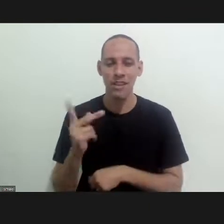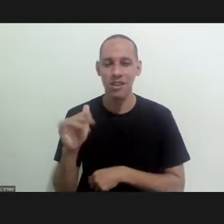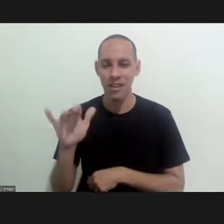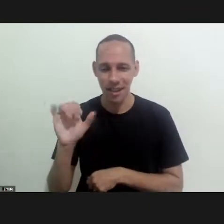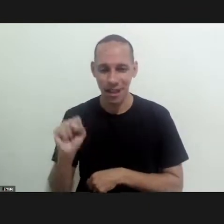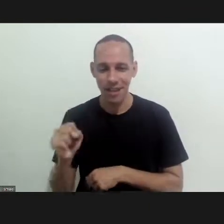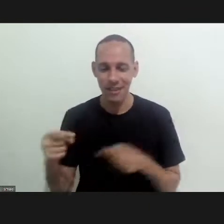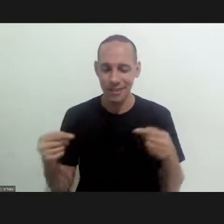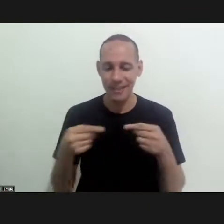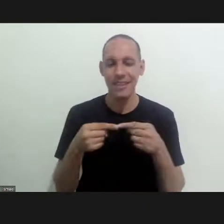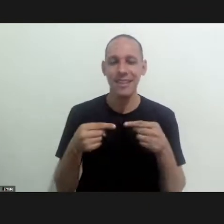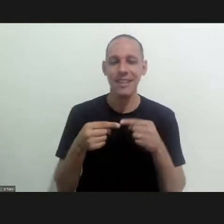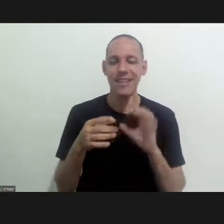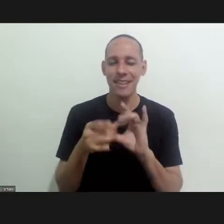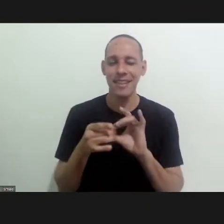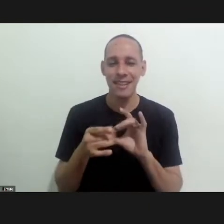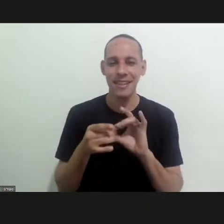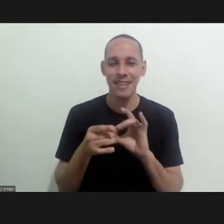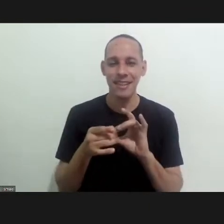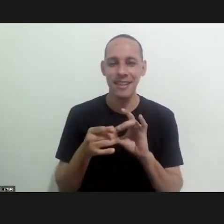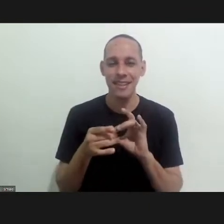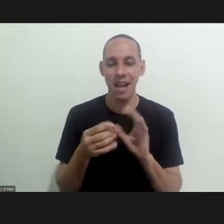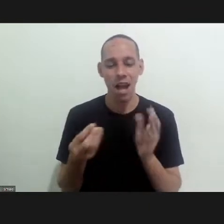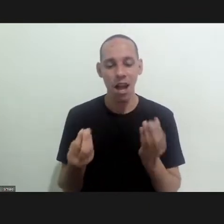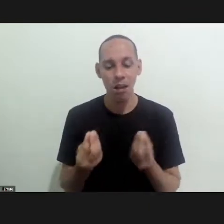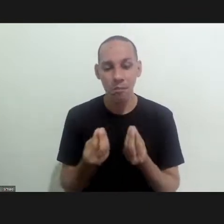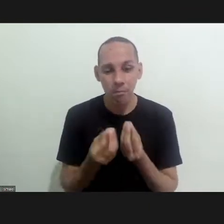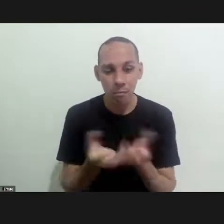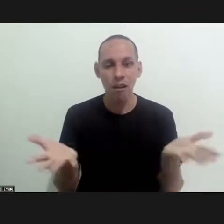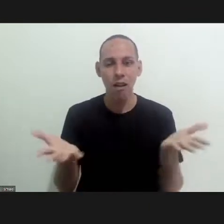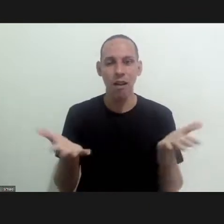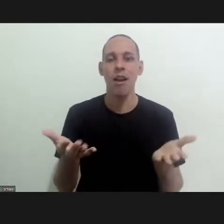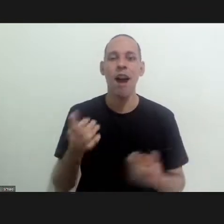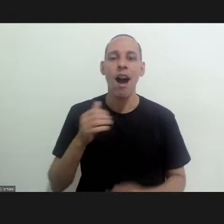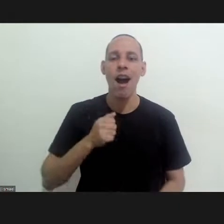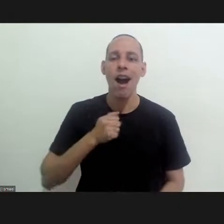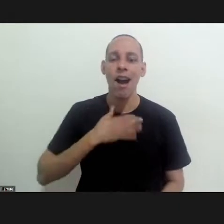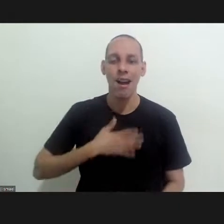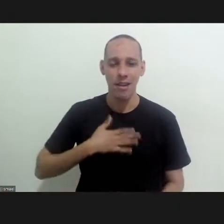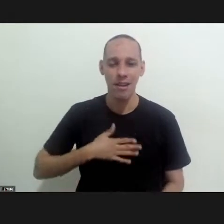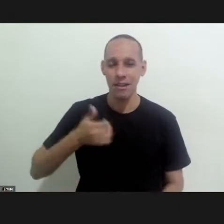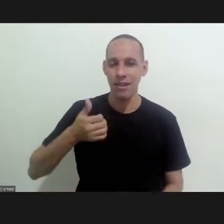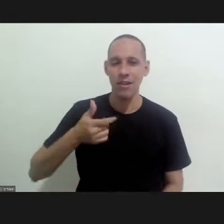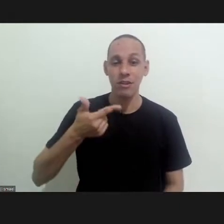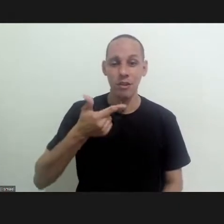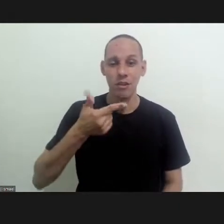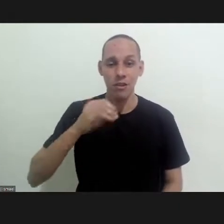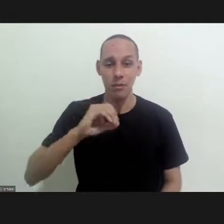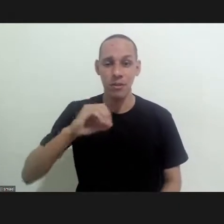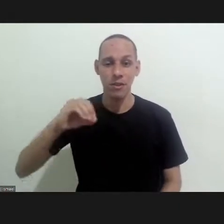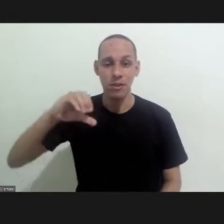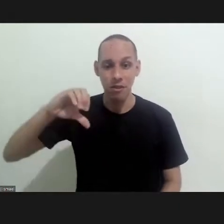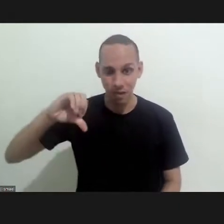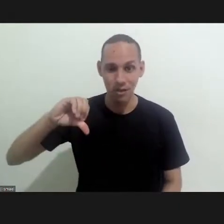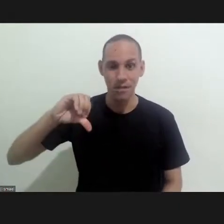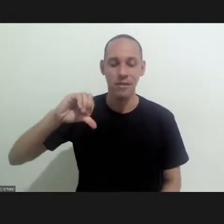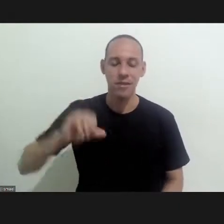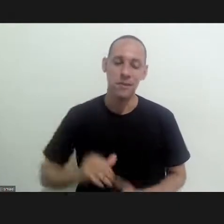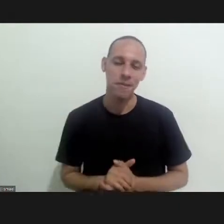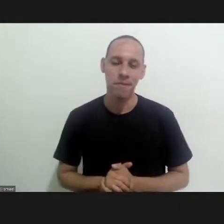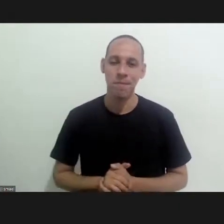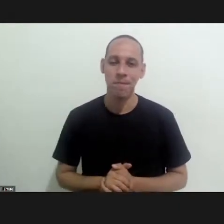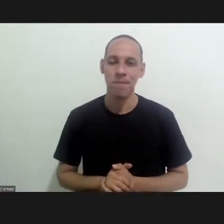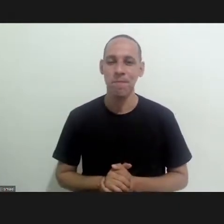chagas disease was in fact published in august 2009 therefore we